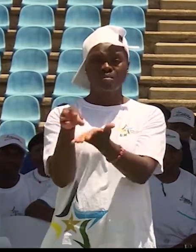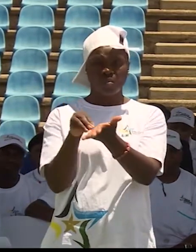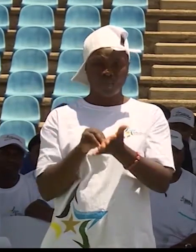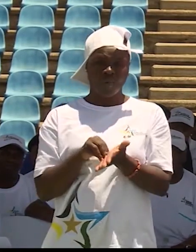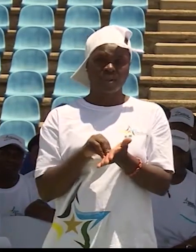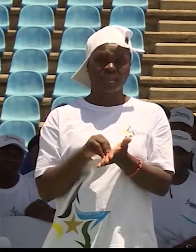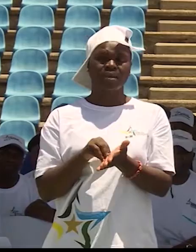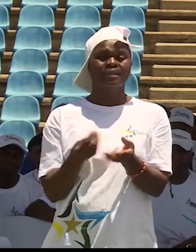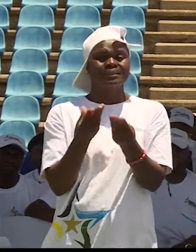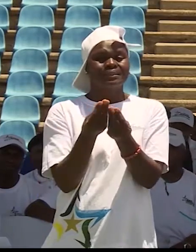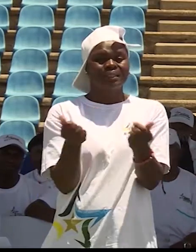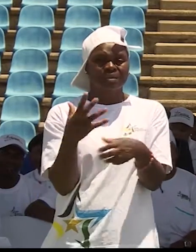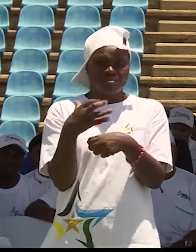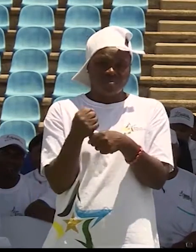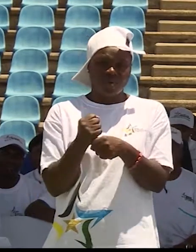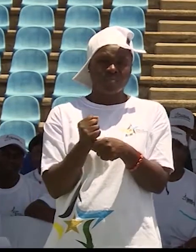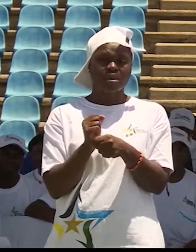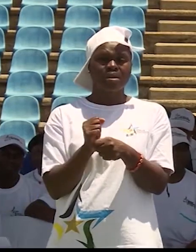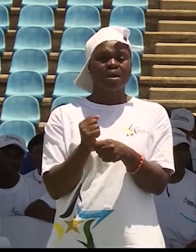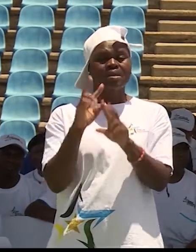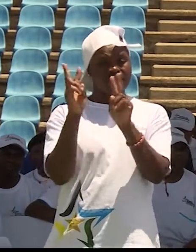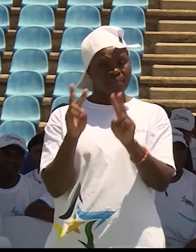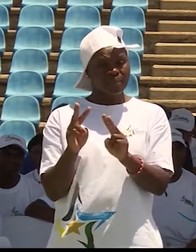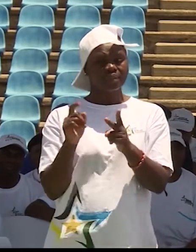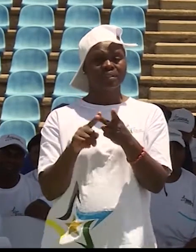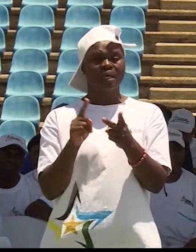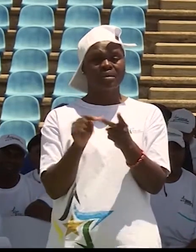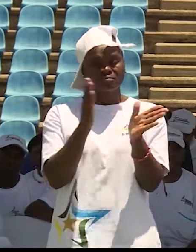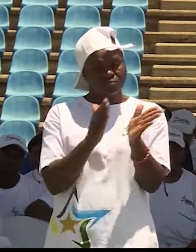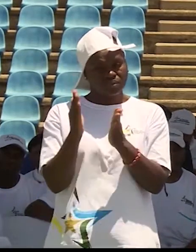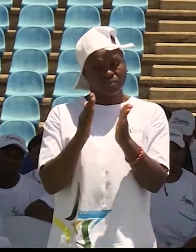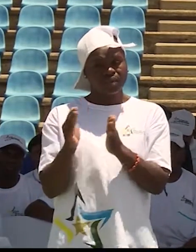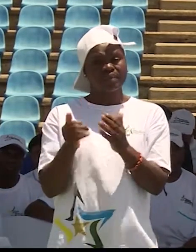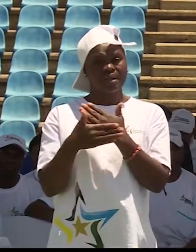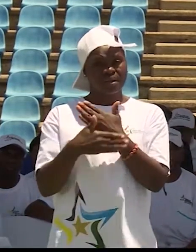brought back to restore order and restore peace in this country.